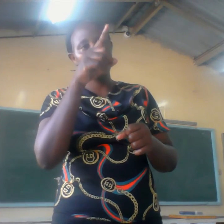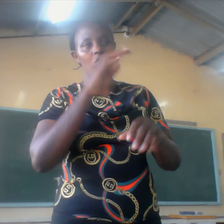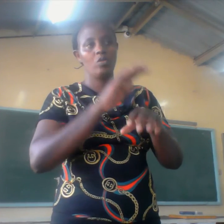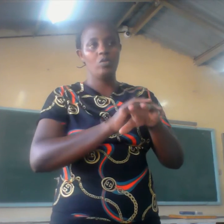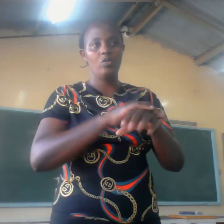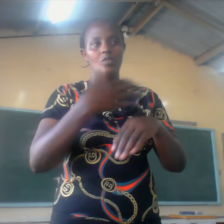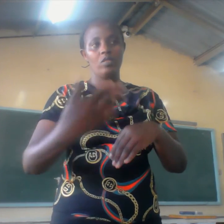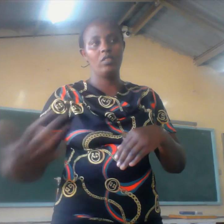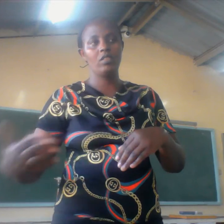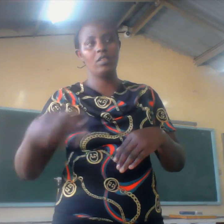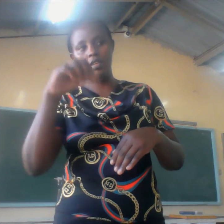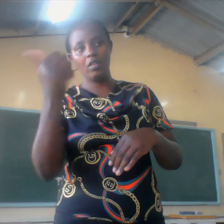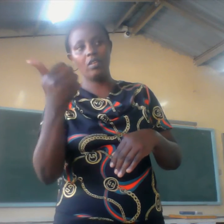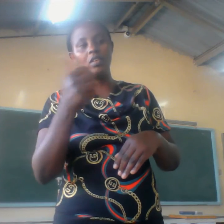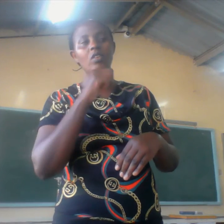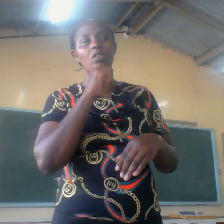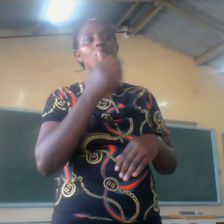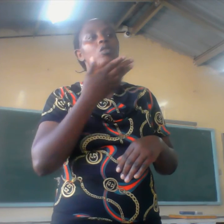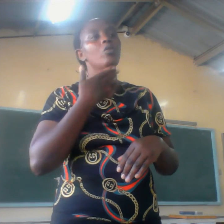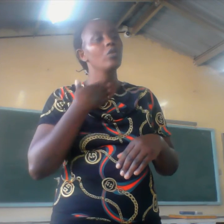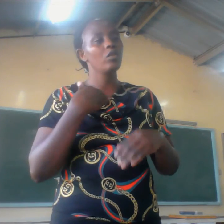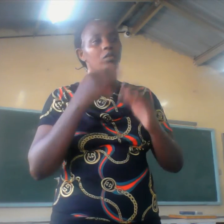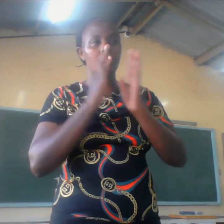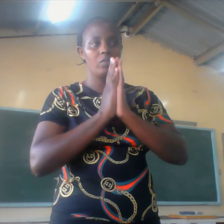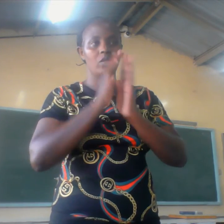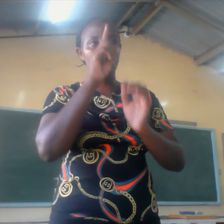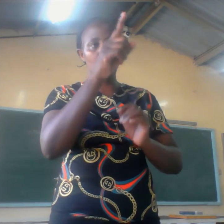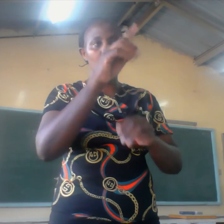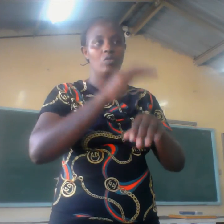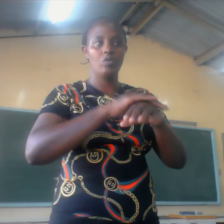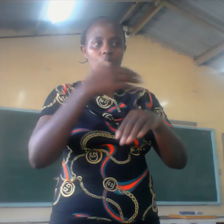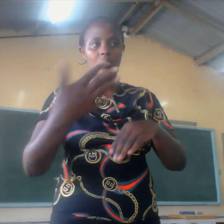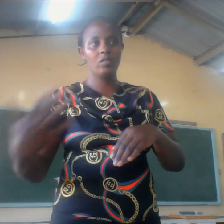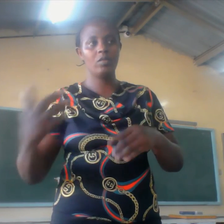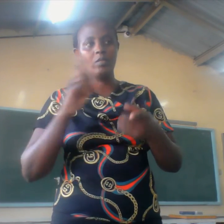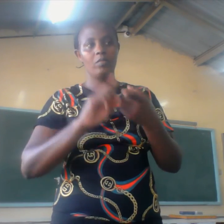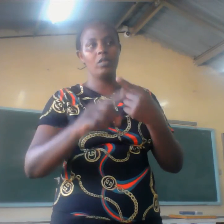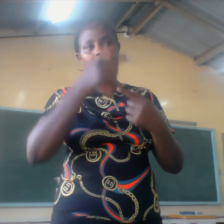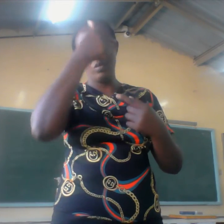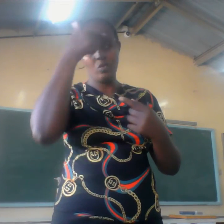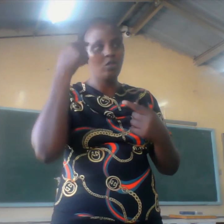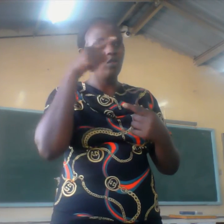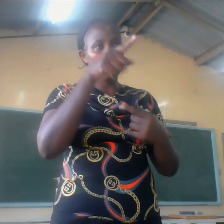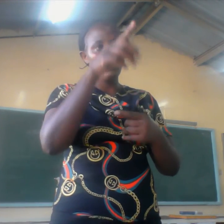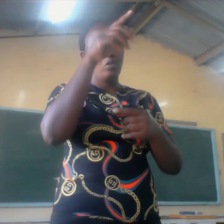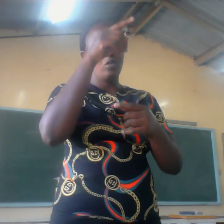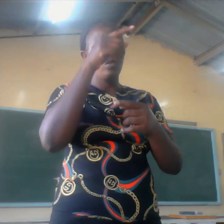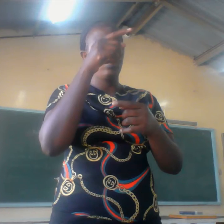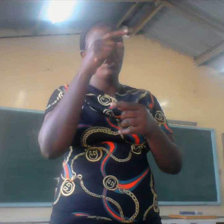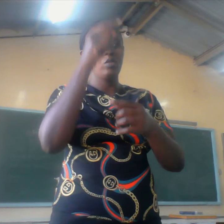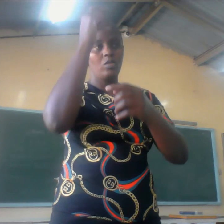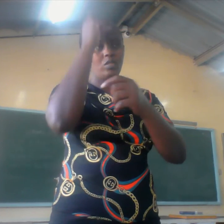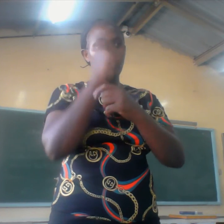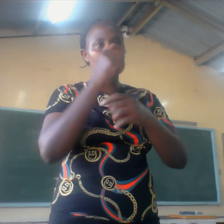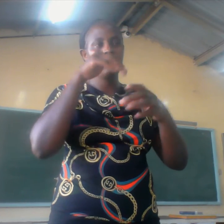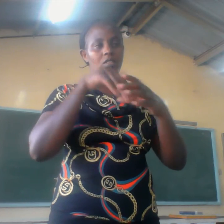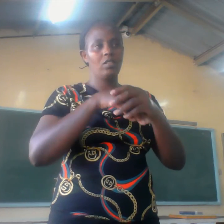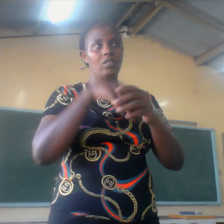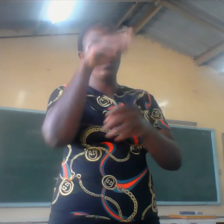has said the Lord has received lot money. But because you trust and believe in the Almighty God, He will be with you